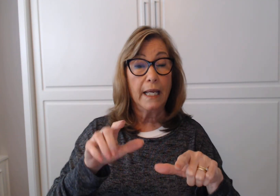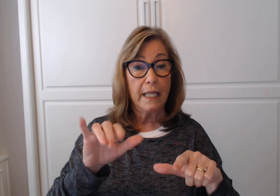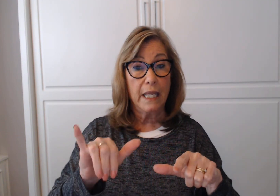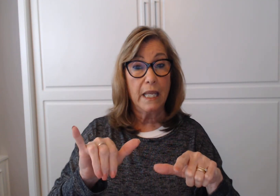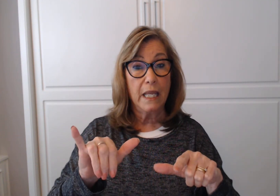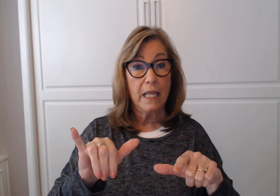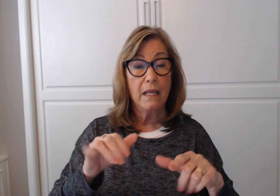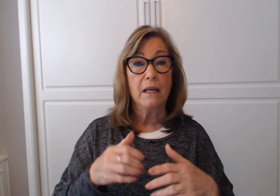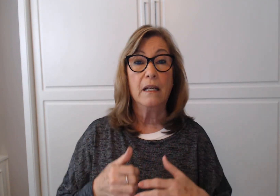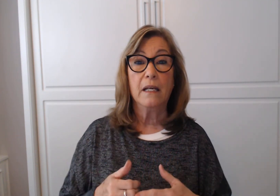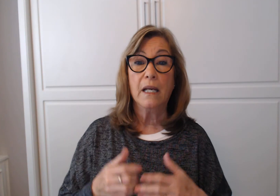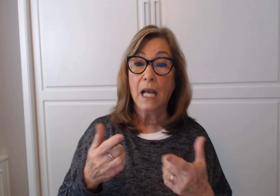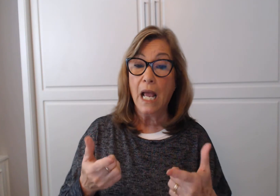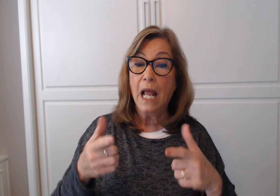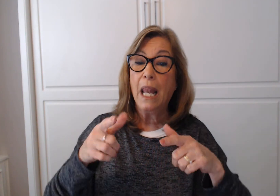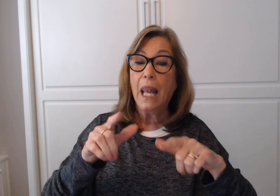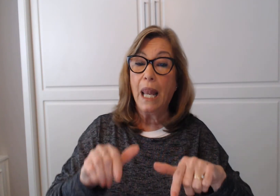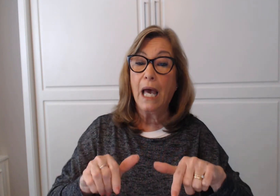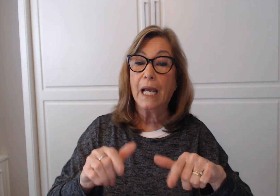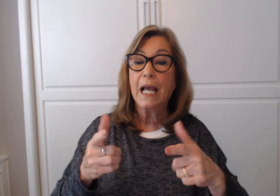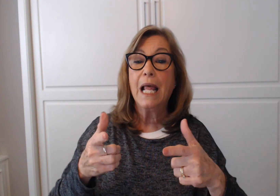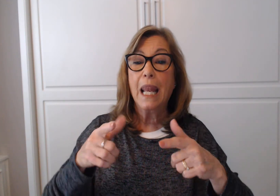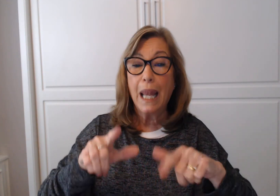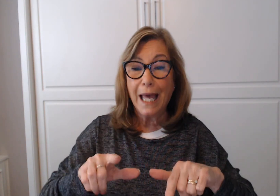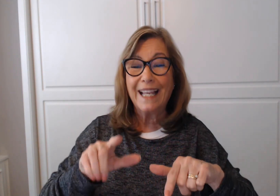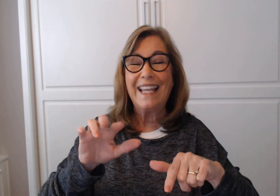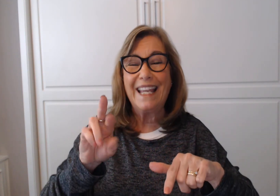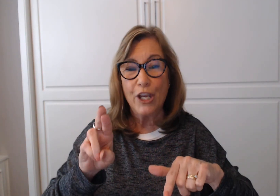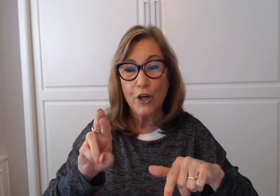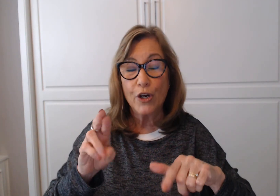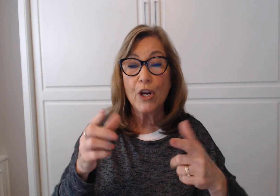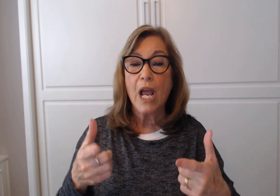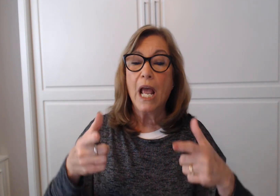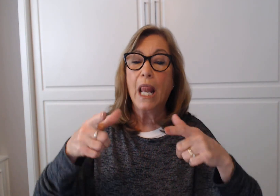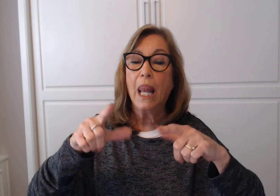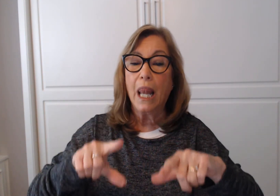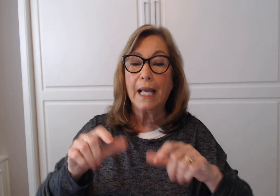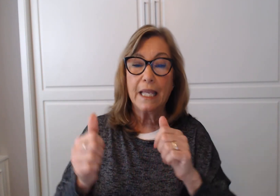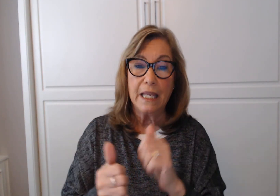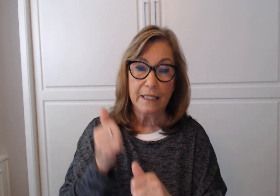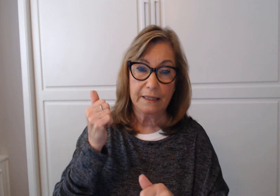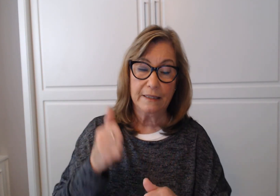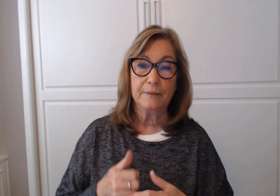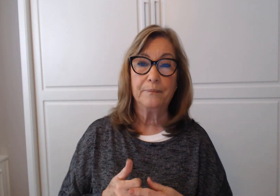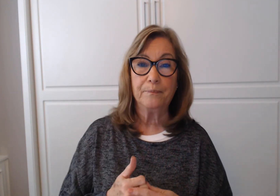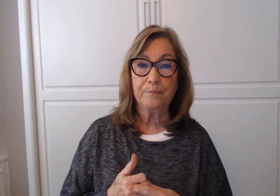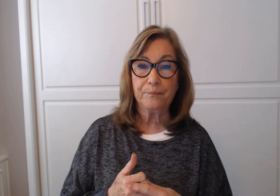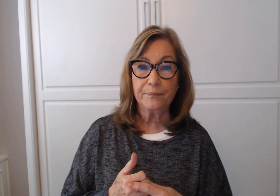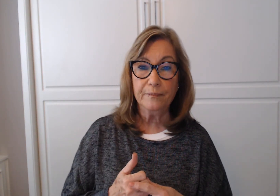Luckier. Luckiest. Asia.